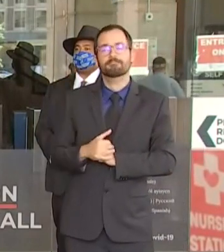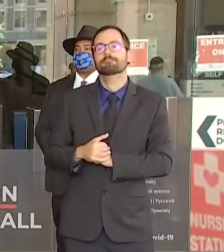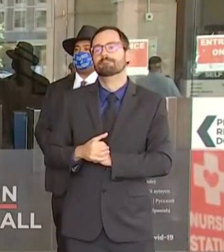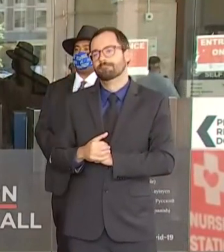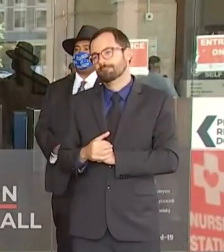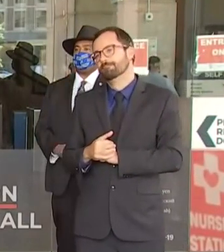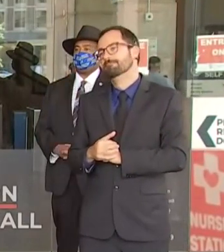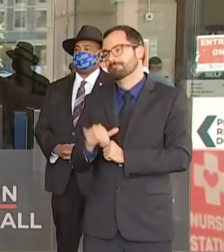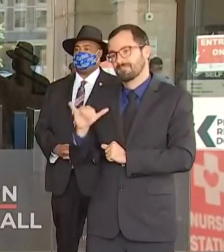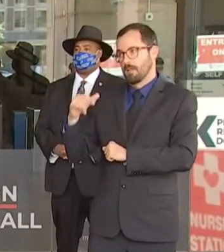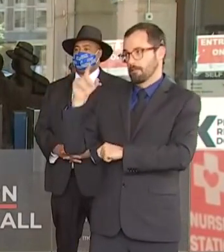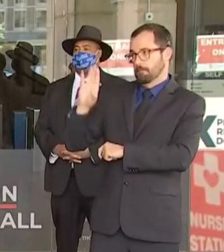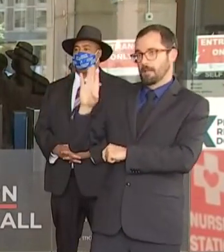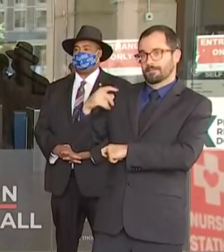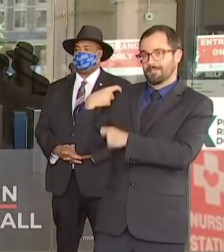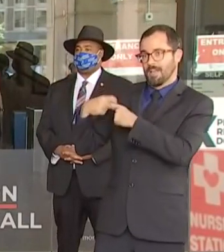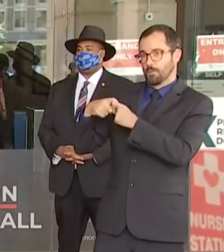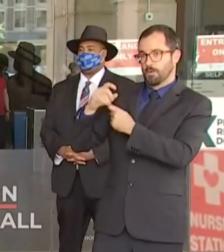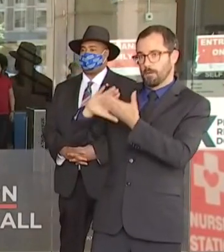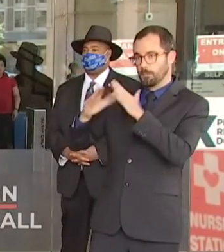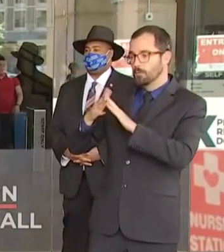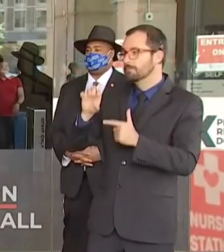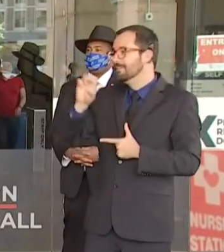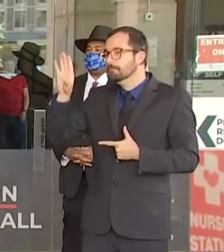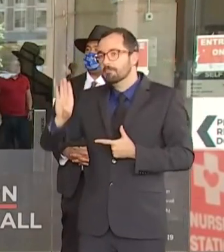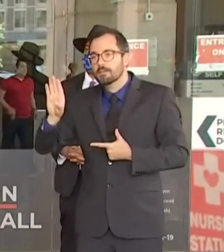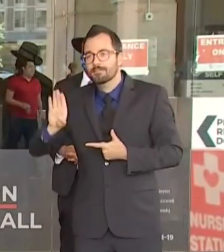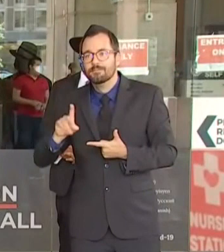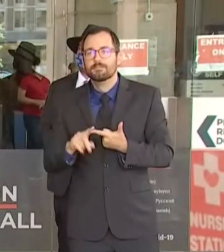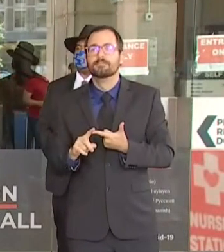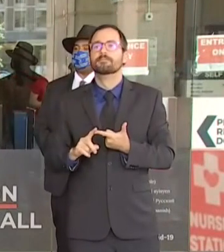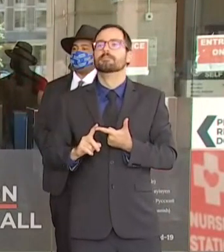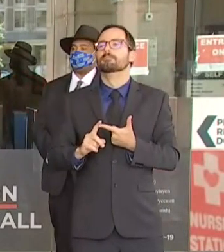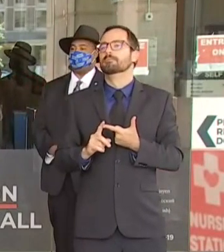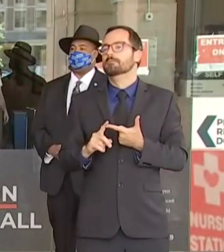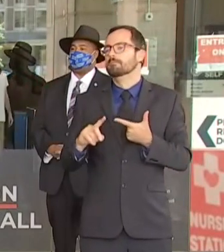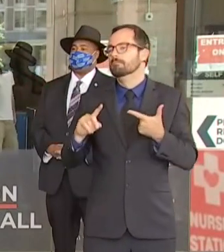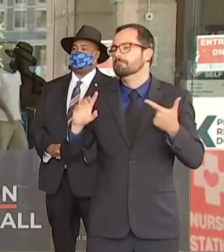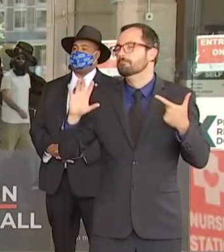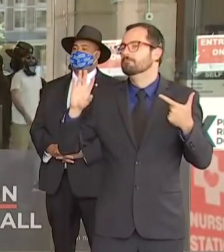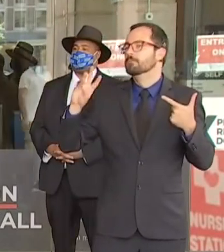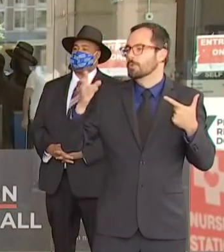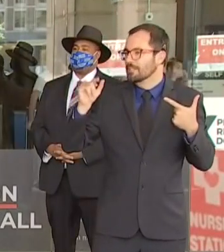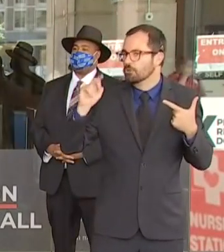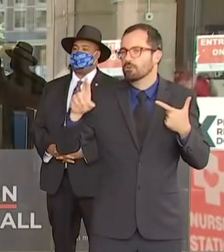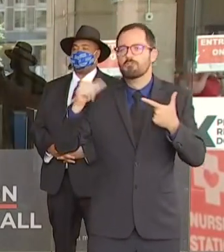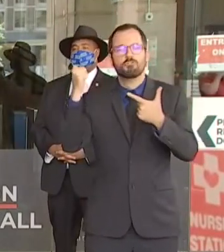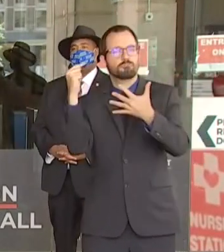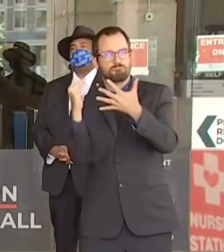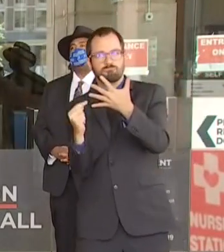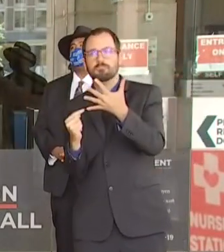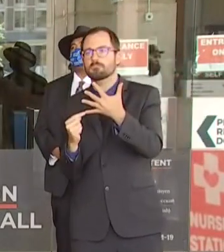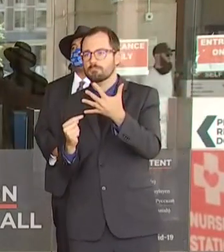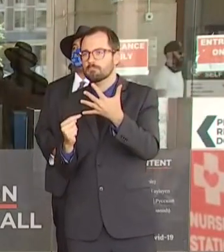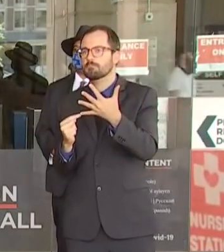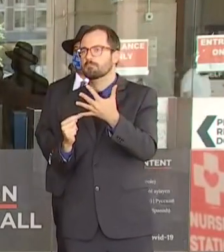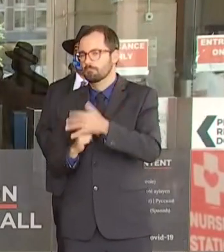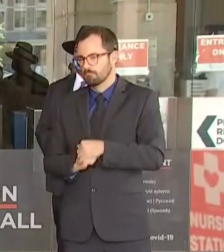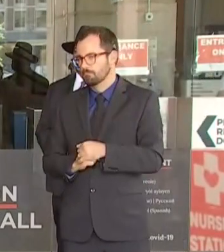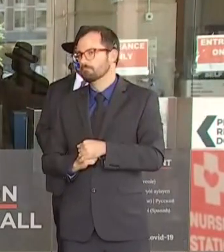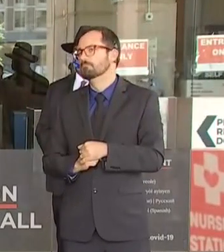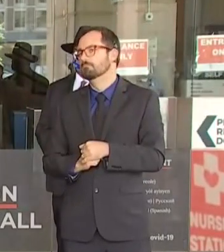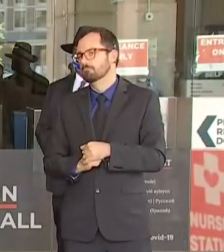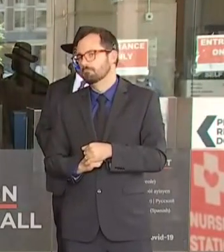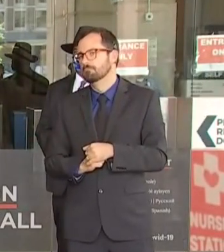as well as Whittier Street Health Center in Roxbury and we're working to expand the partnership with the Brookside Health Center in Jamaica Plain next week.